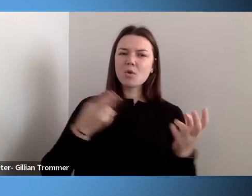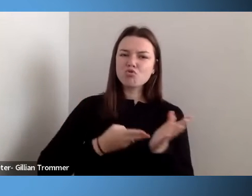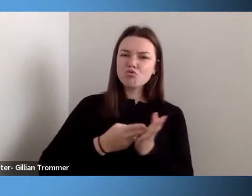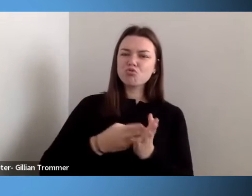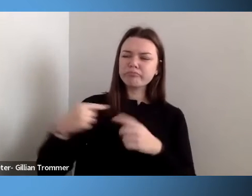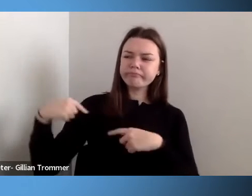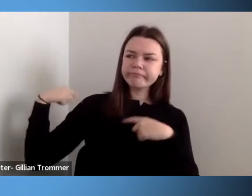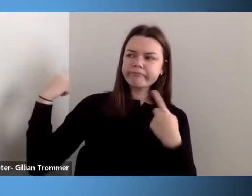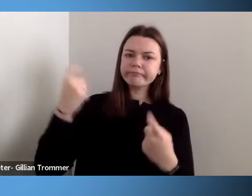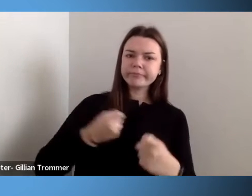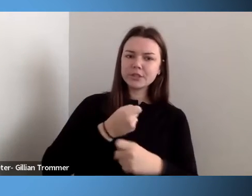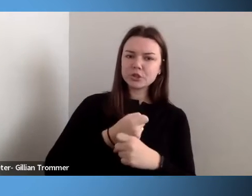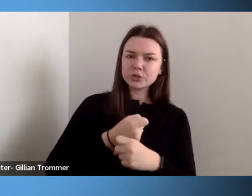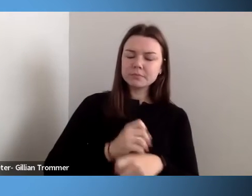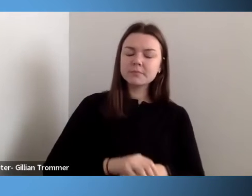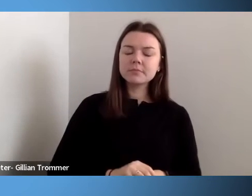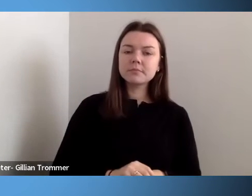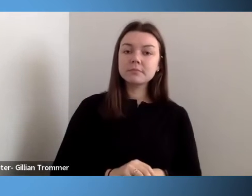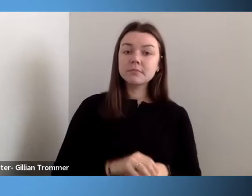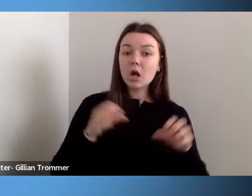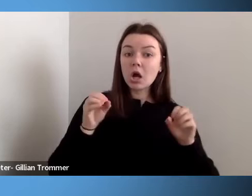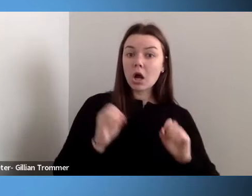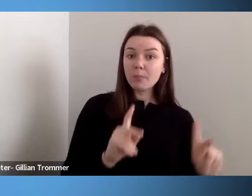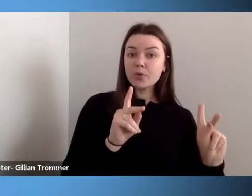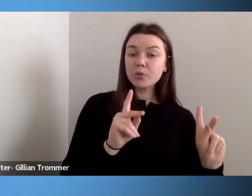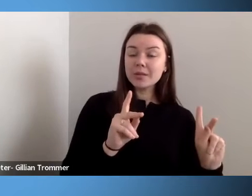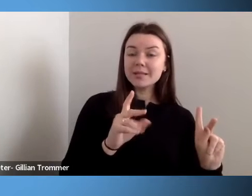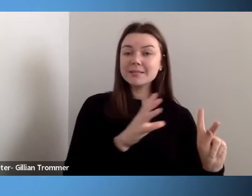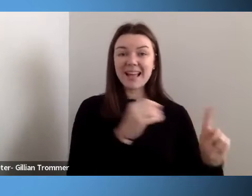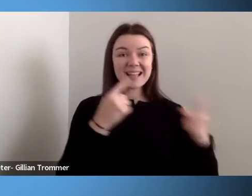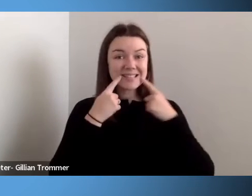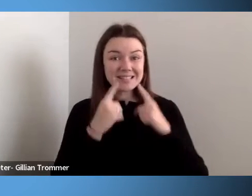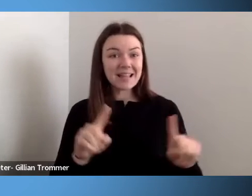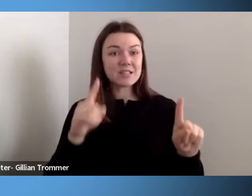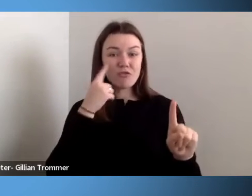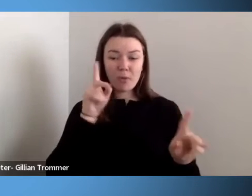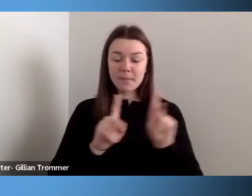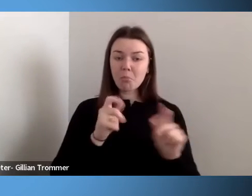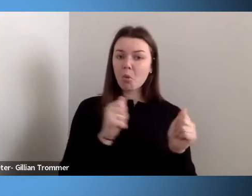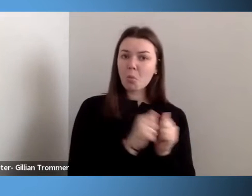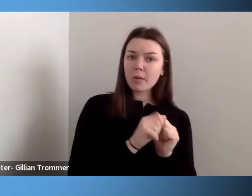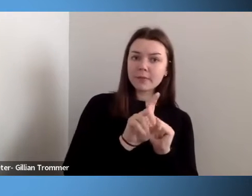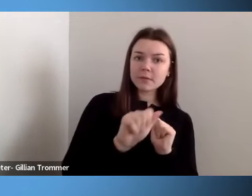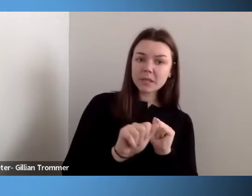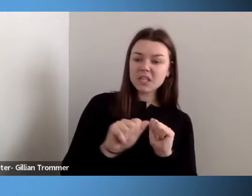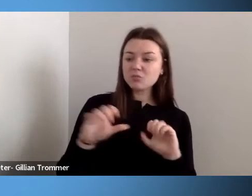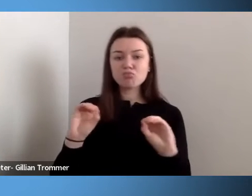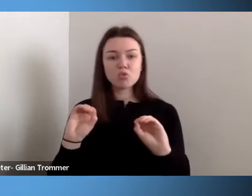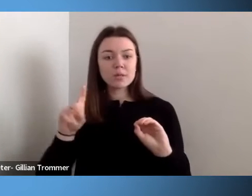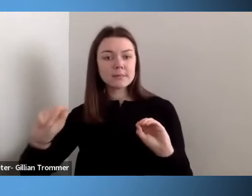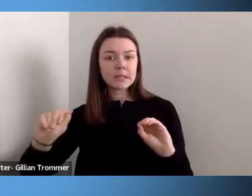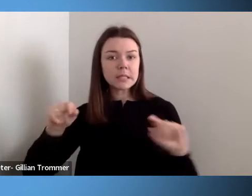and success of individuals with and without disabilities are not equal.